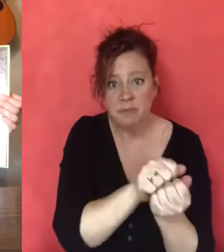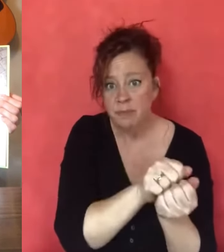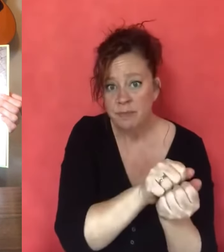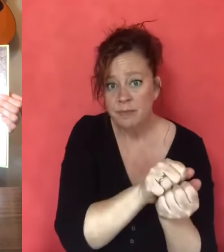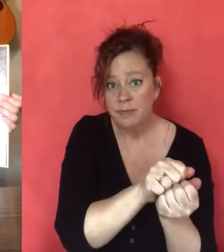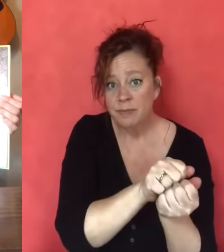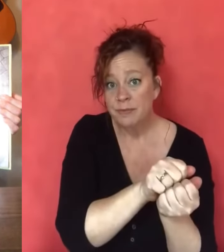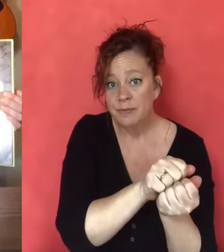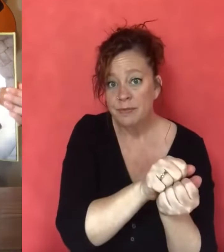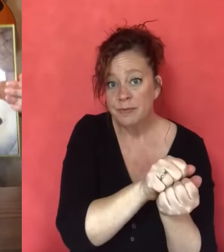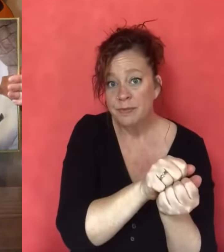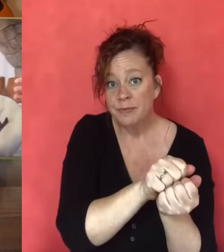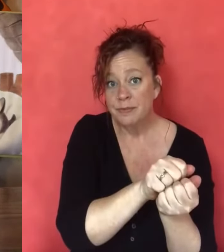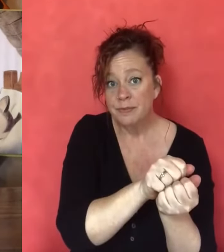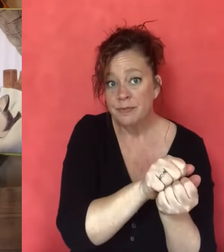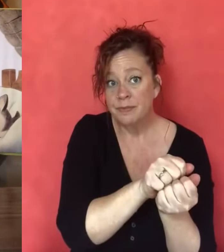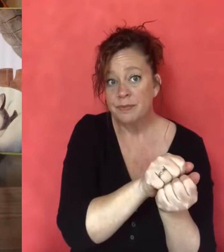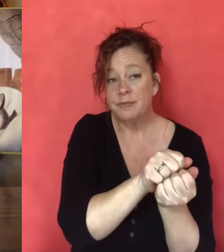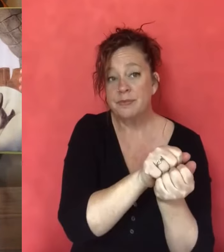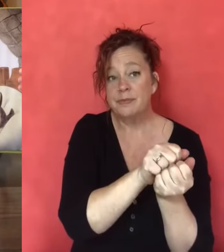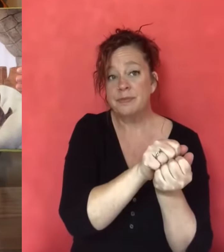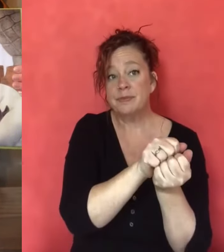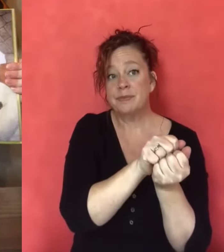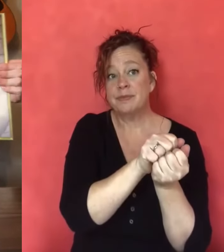But is he really sound asleep?